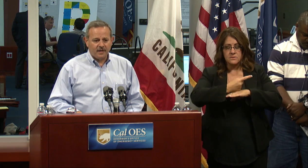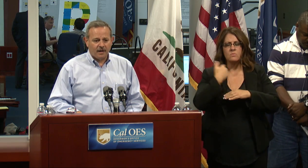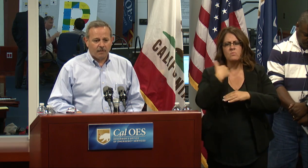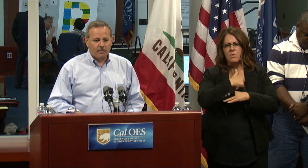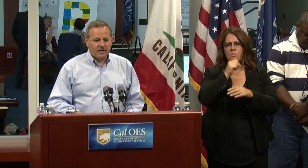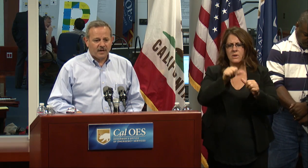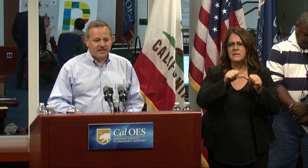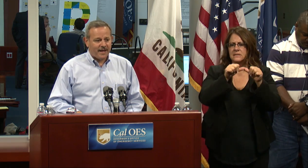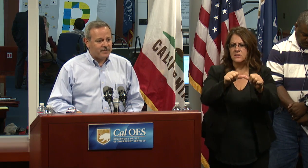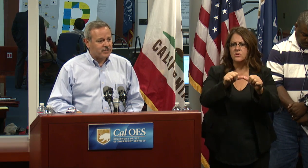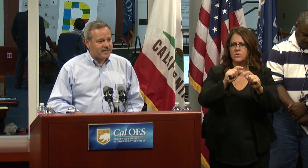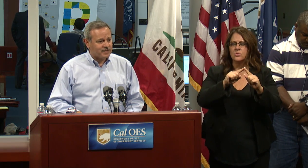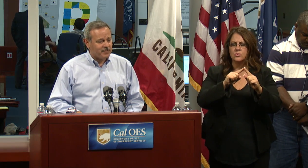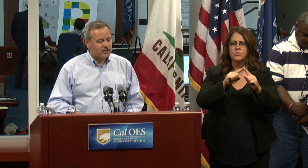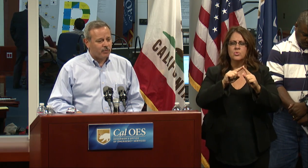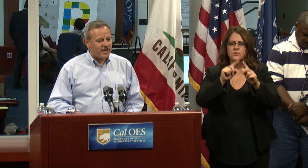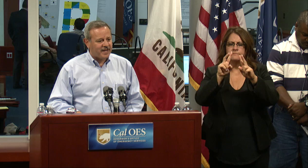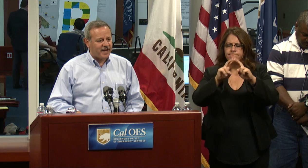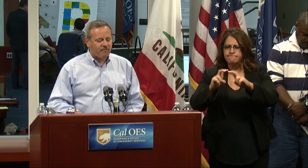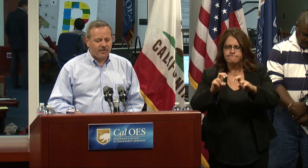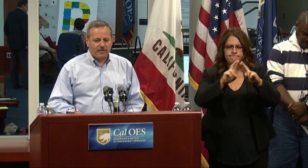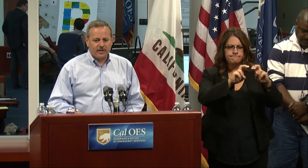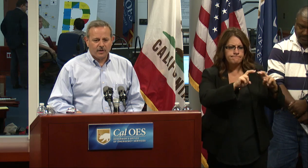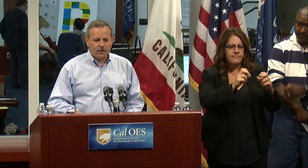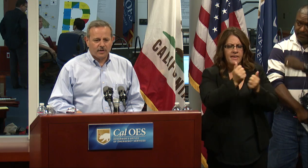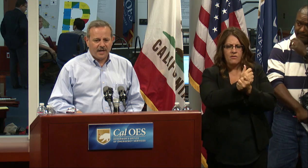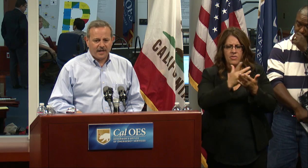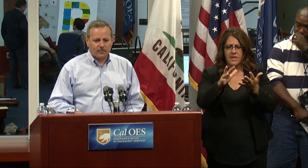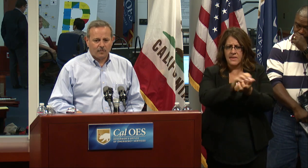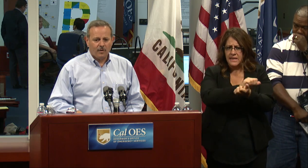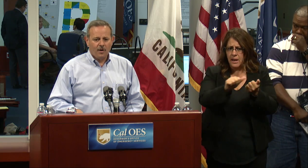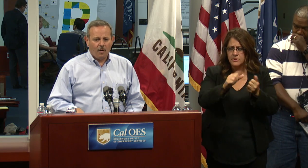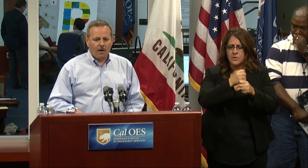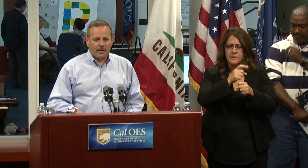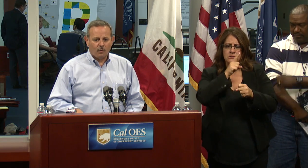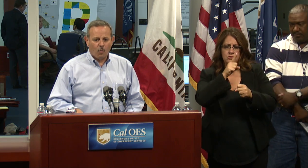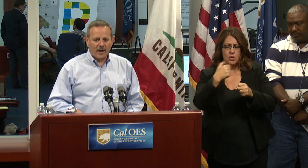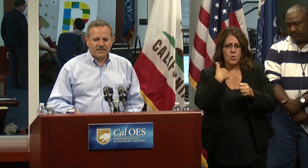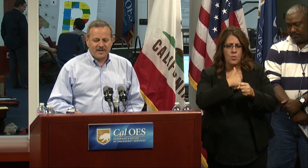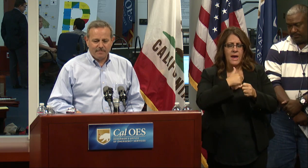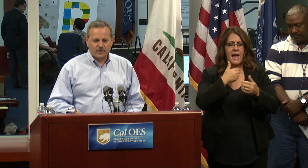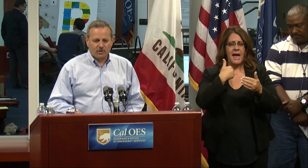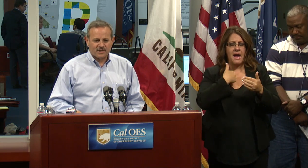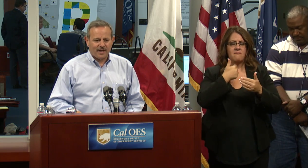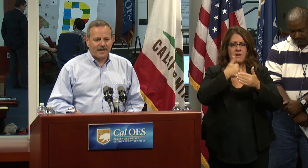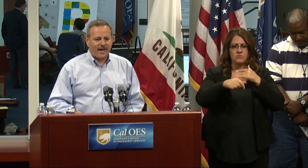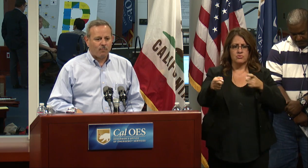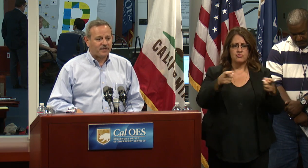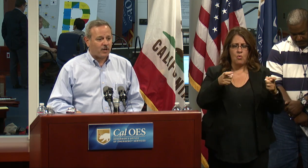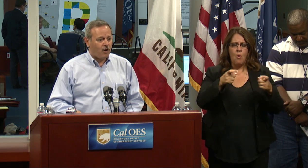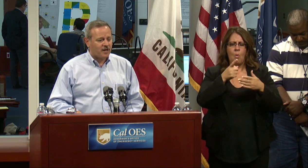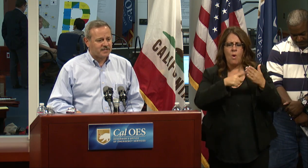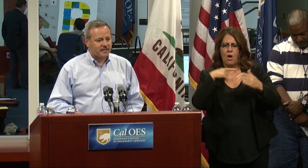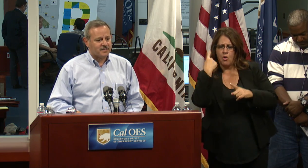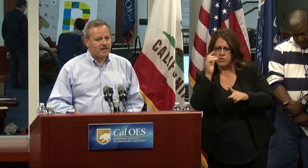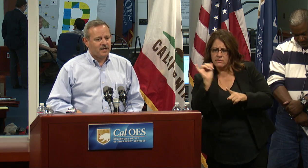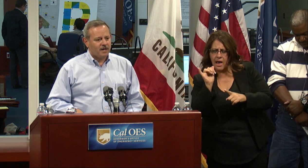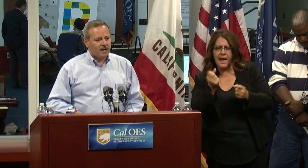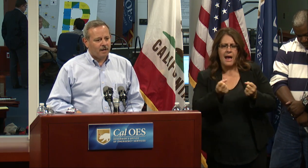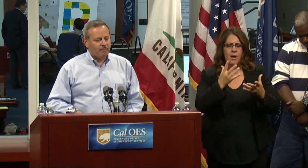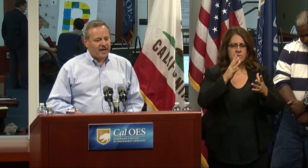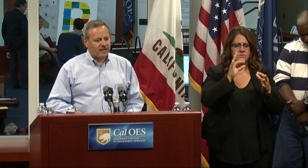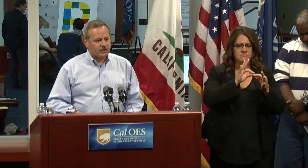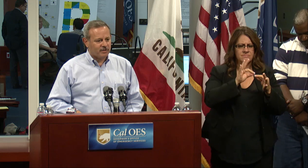with the damage assessment so we can get a very good handle on what the damage looks like and what the cost is